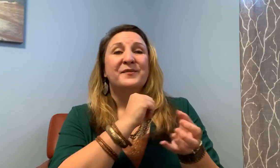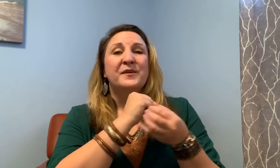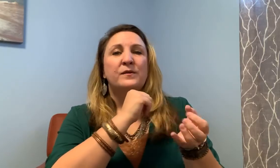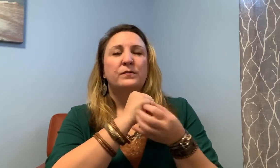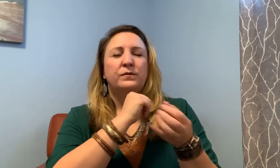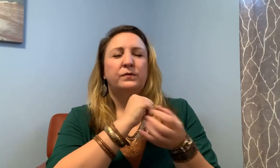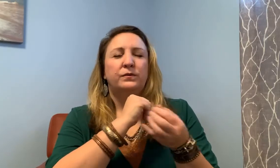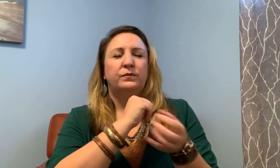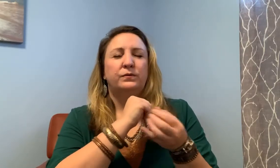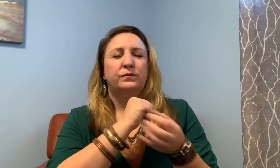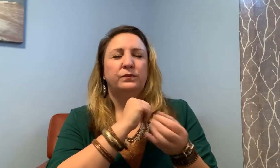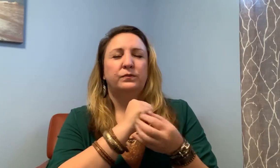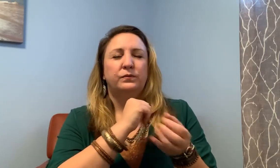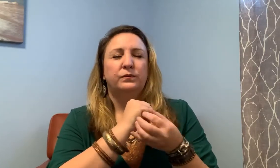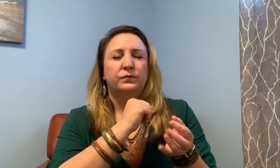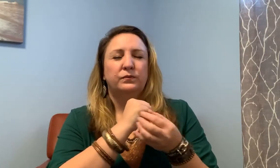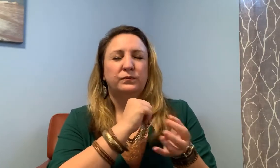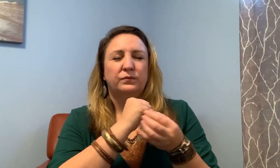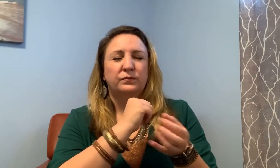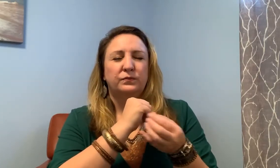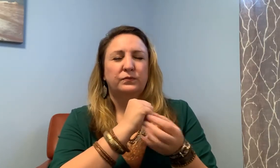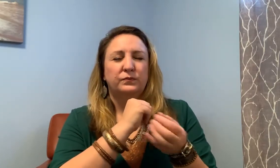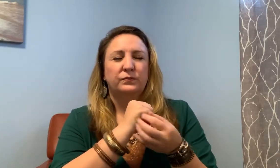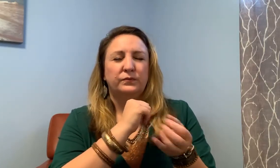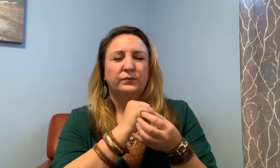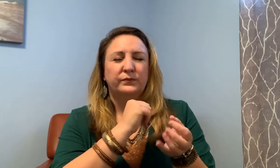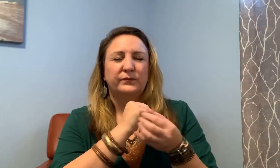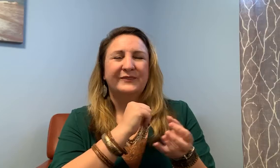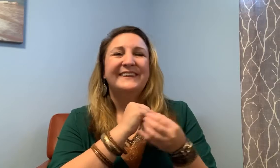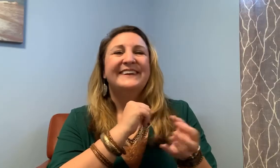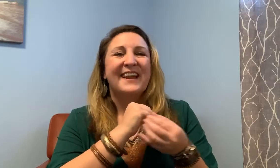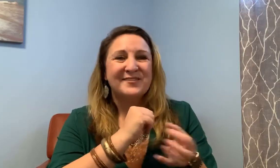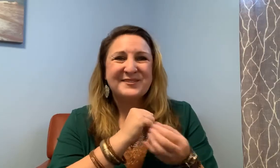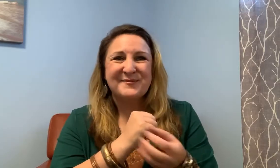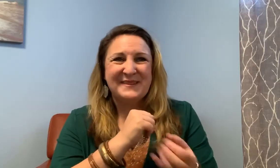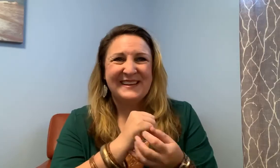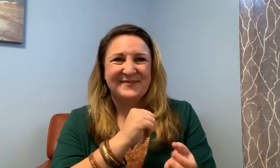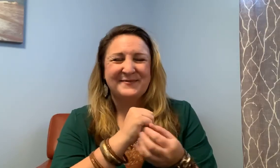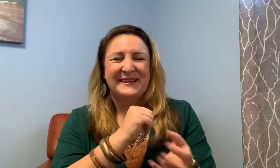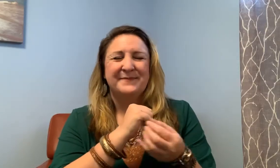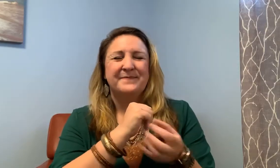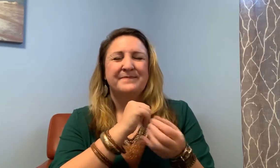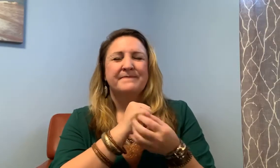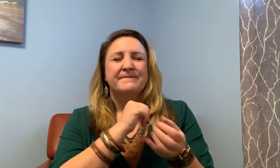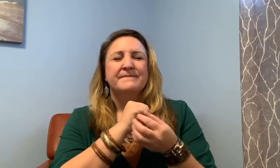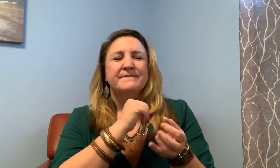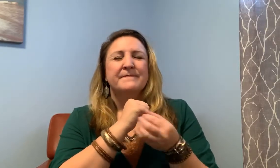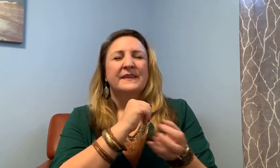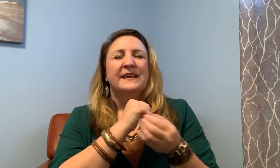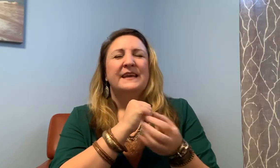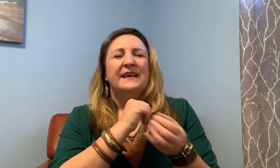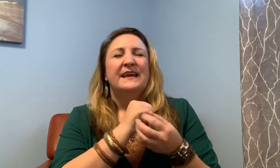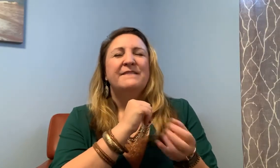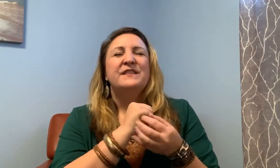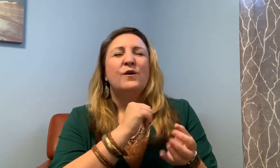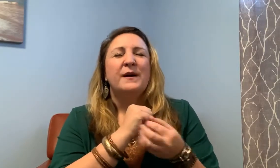now just repeat after me even though I'm